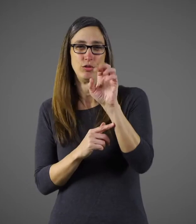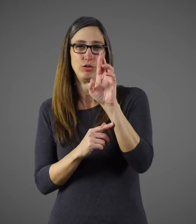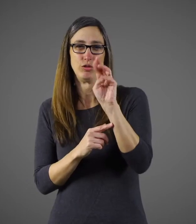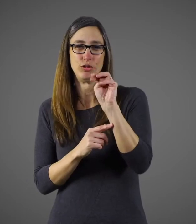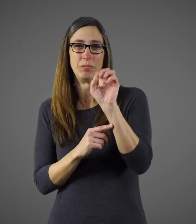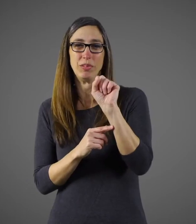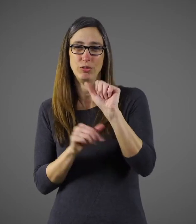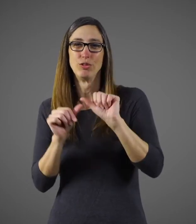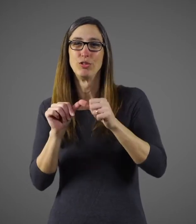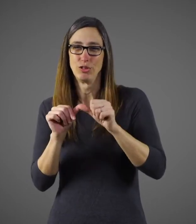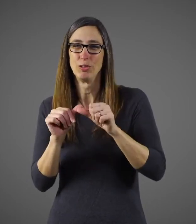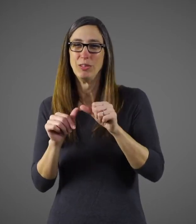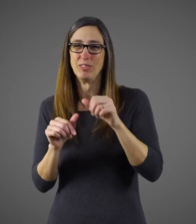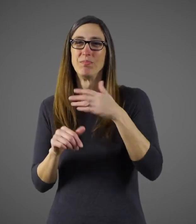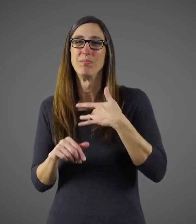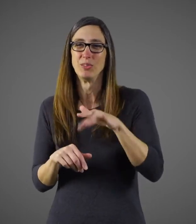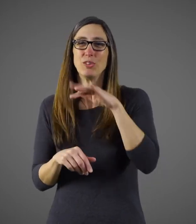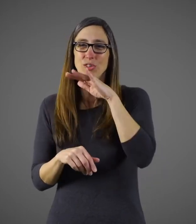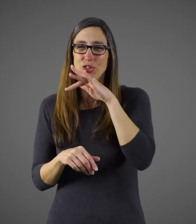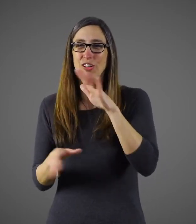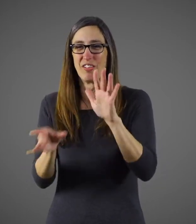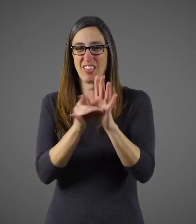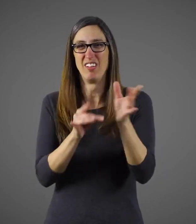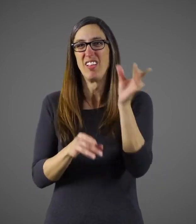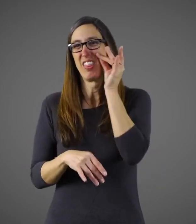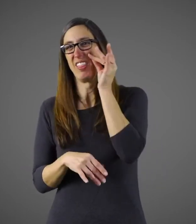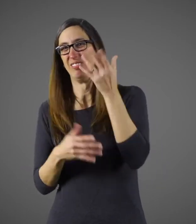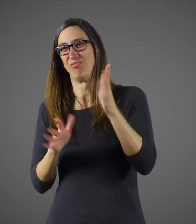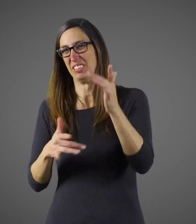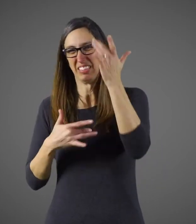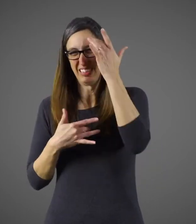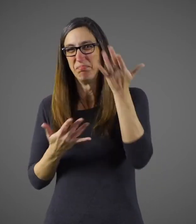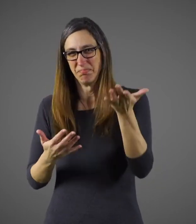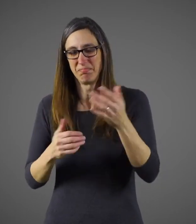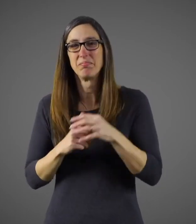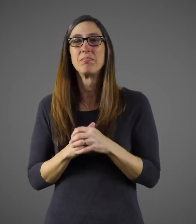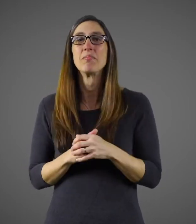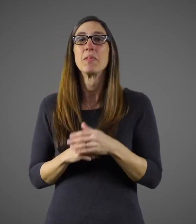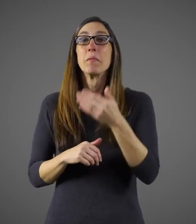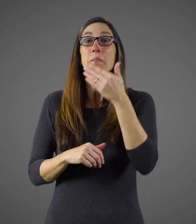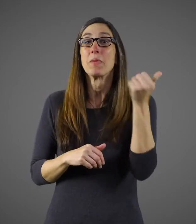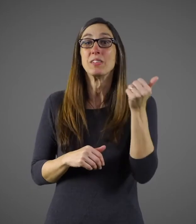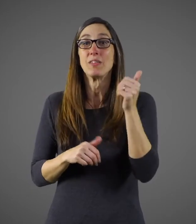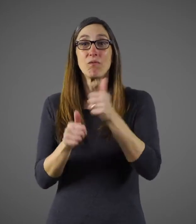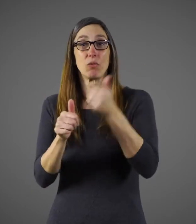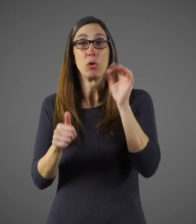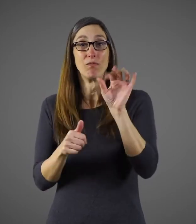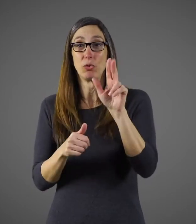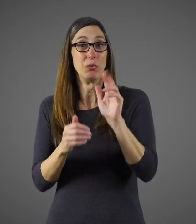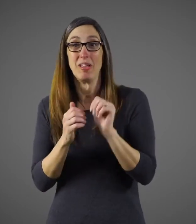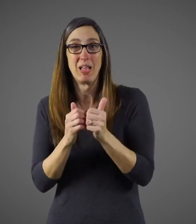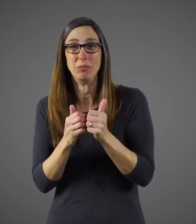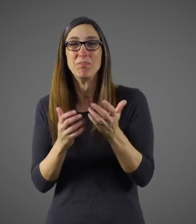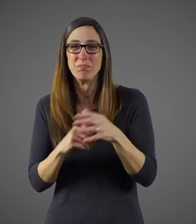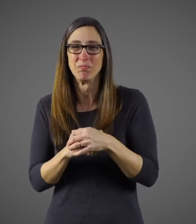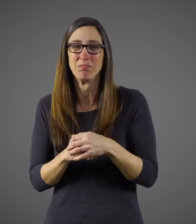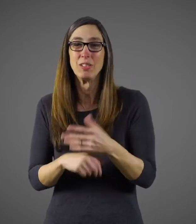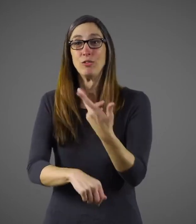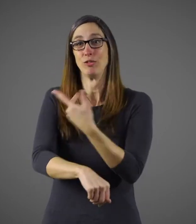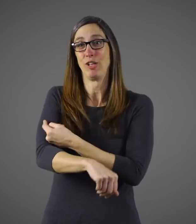Try not to touch your face because it will carry the germs right into your body. The best way to avoid the flu is